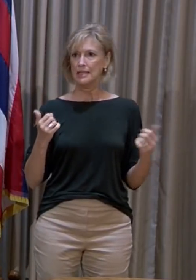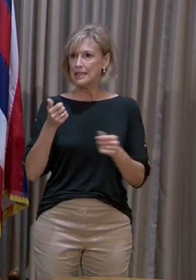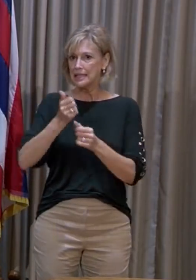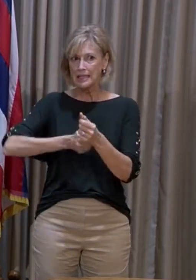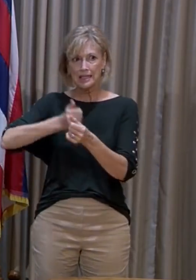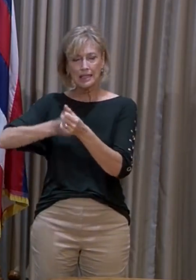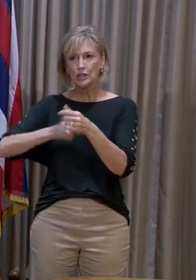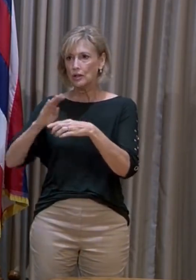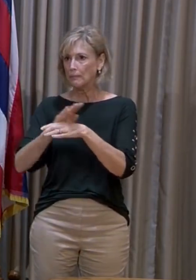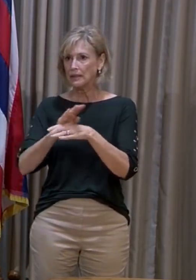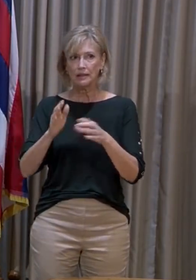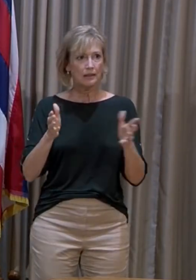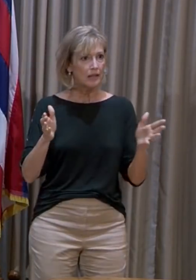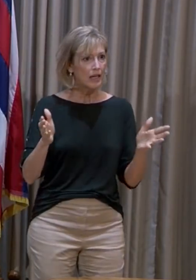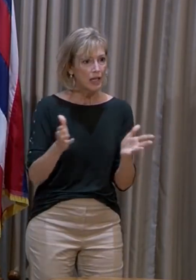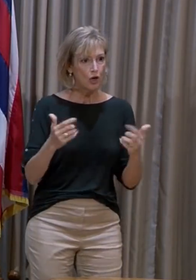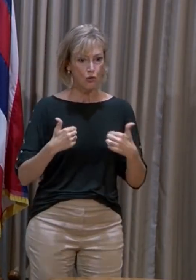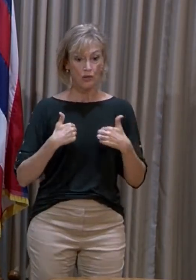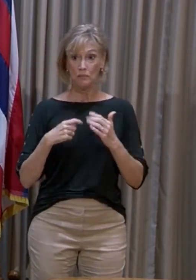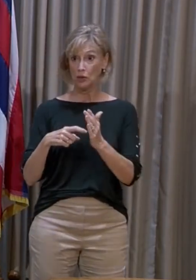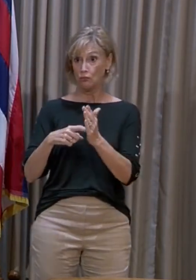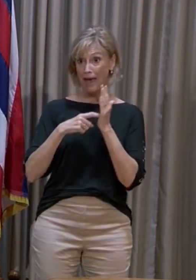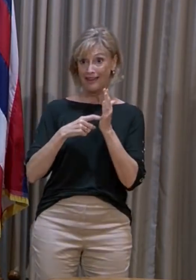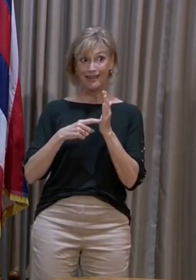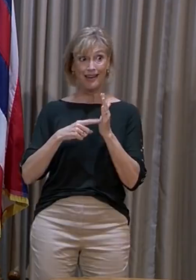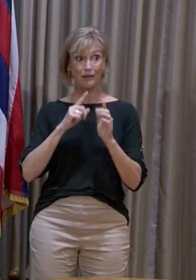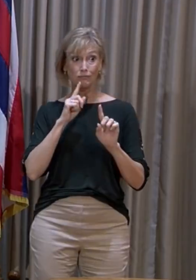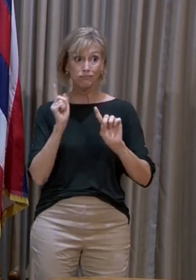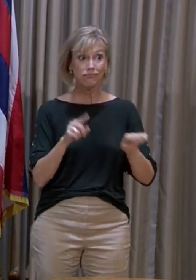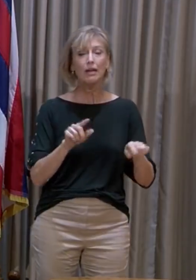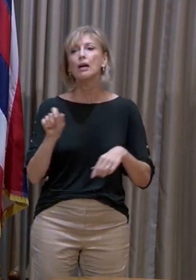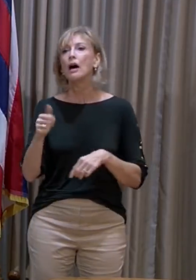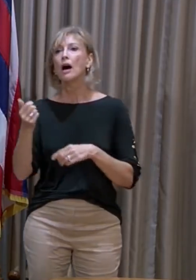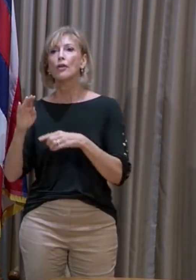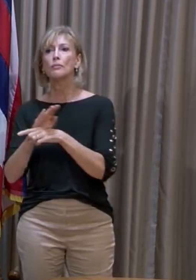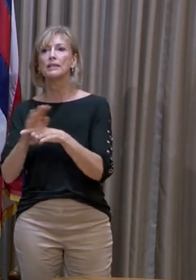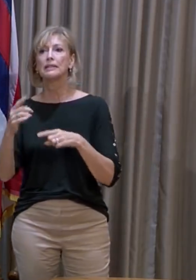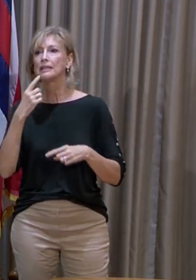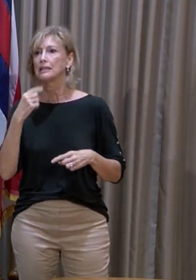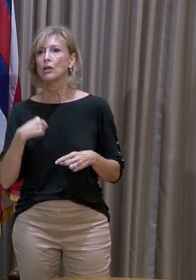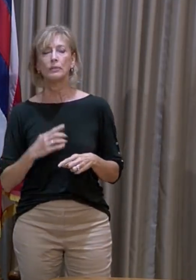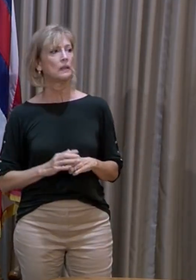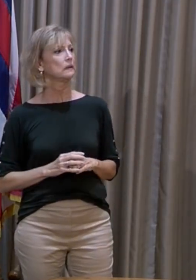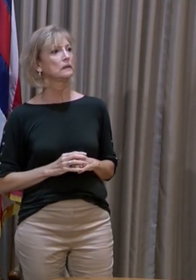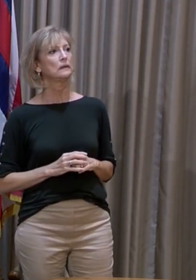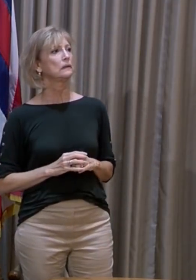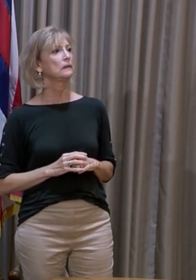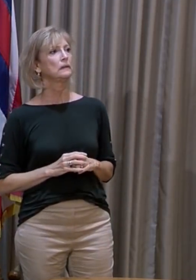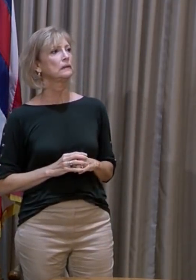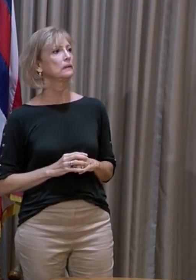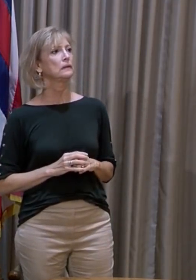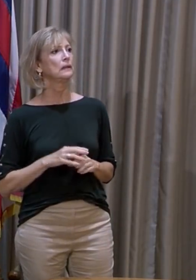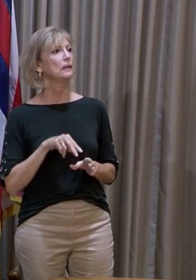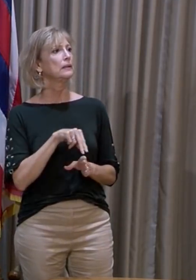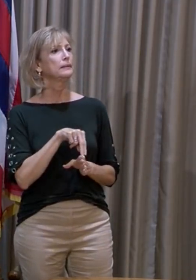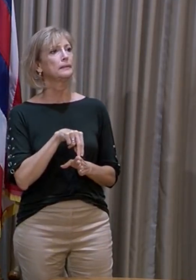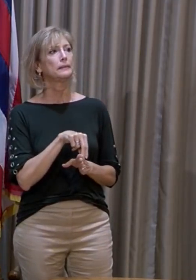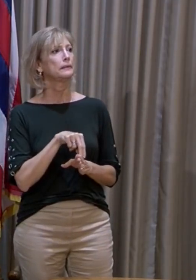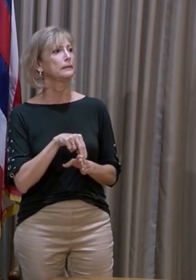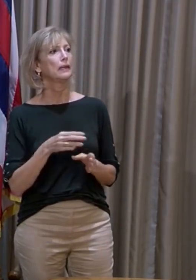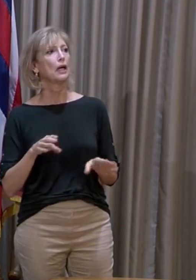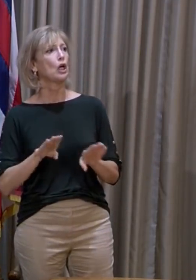business that encourages me to mandate it, there are other businesses who tell me that they're on the brink of